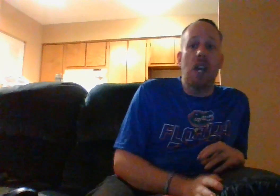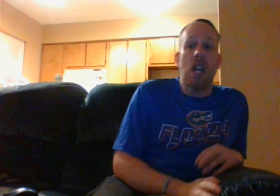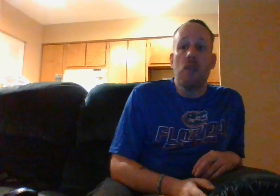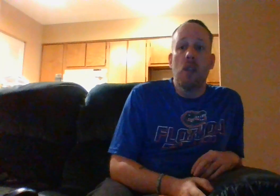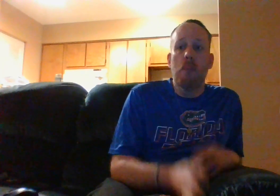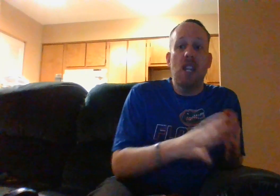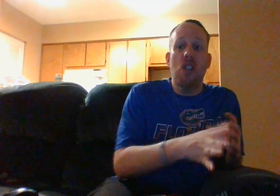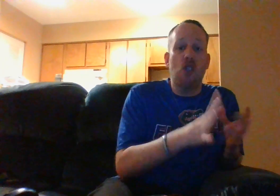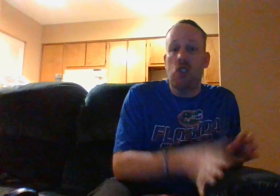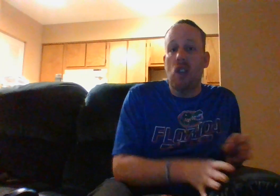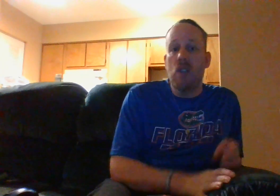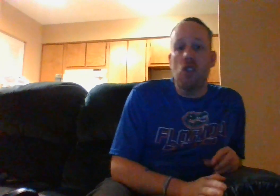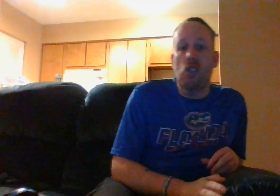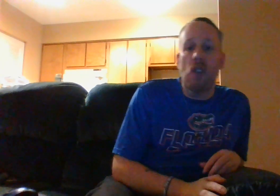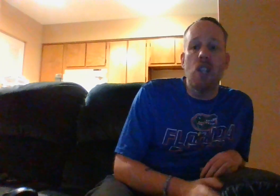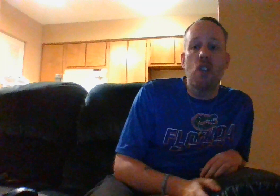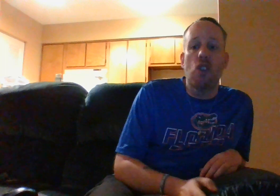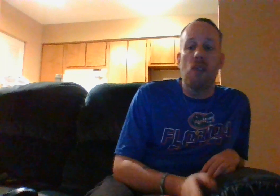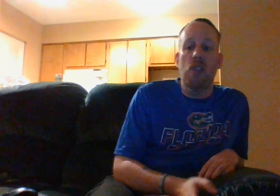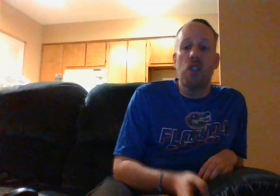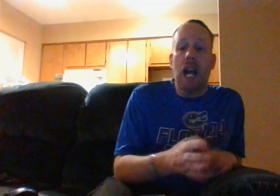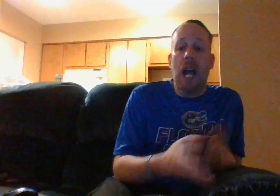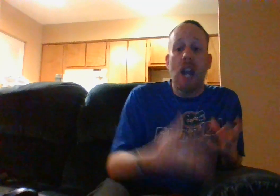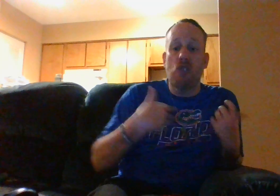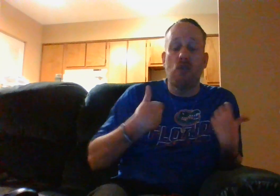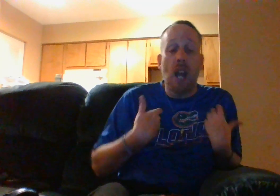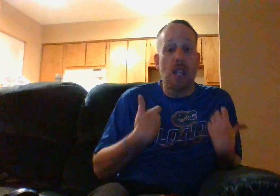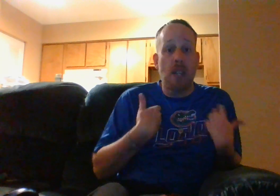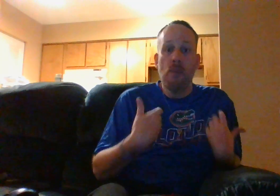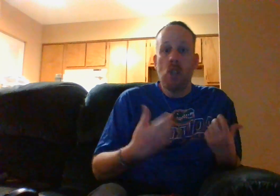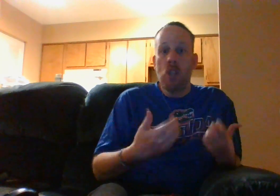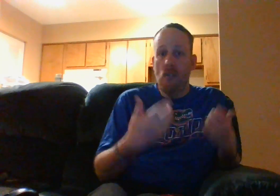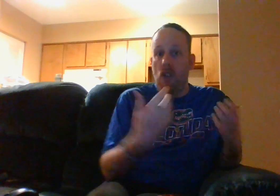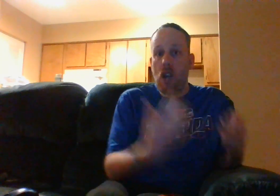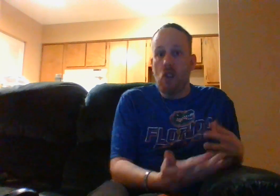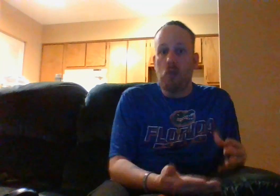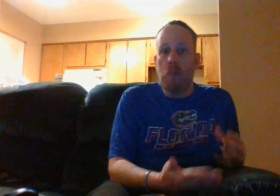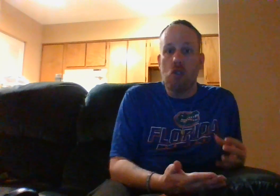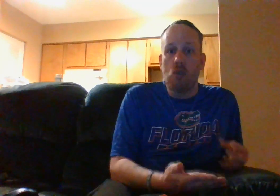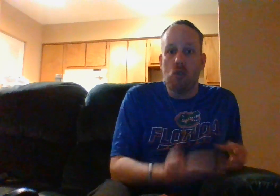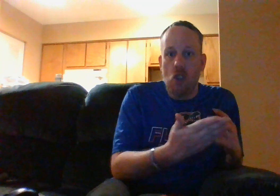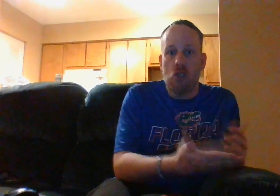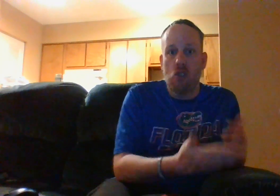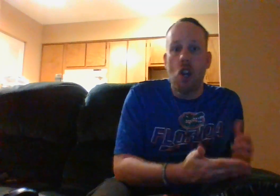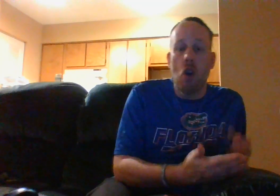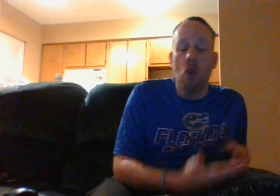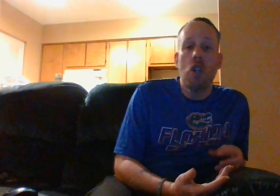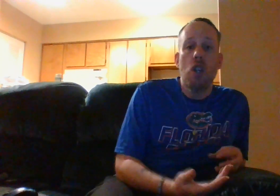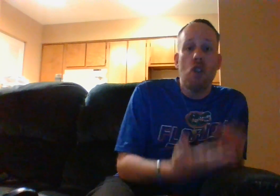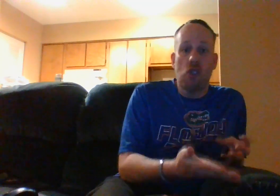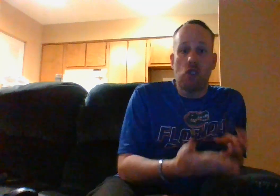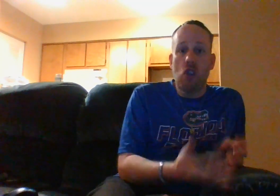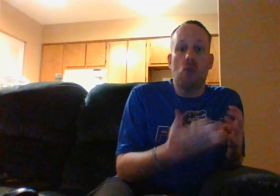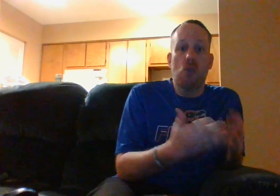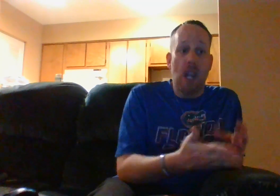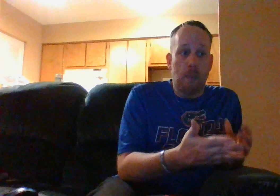like that but it's just some it's just something it's just something that i just find it very very special just to know just to know like